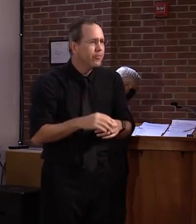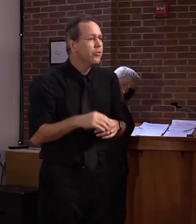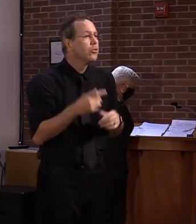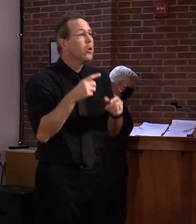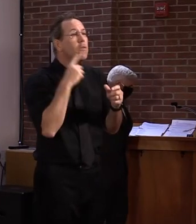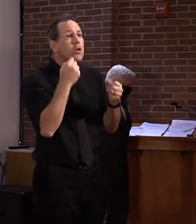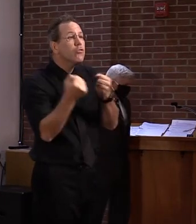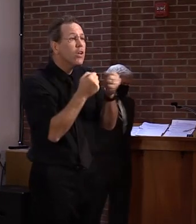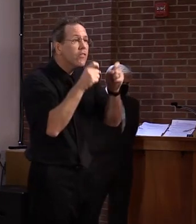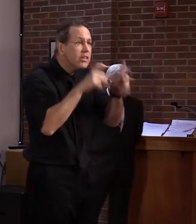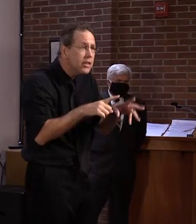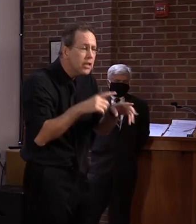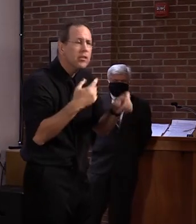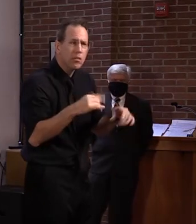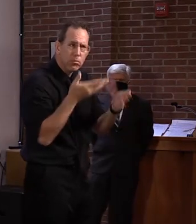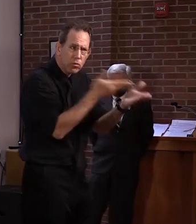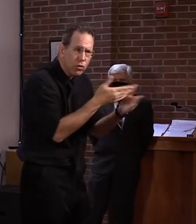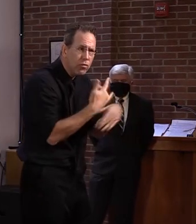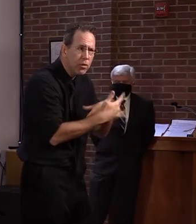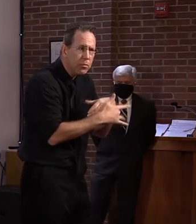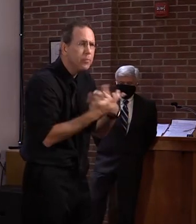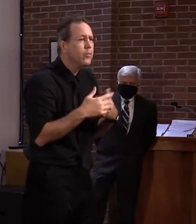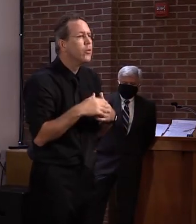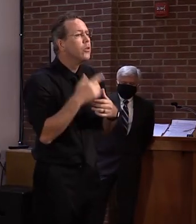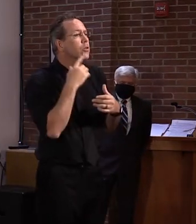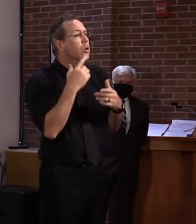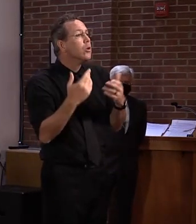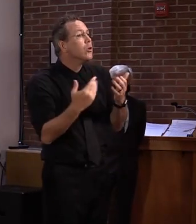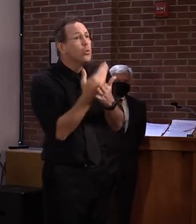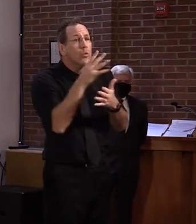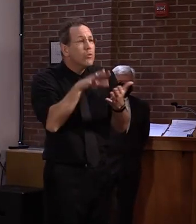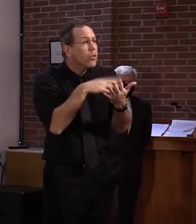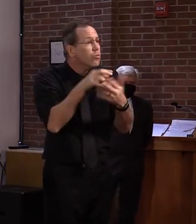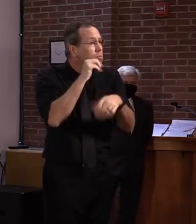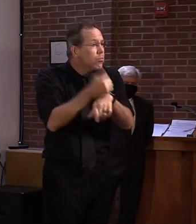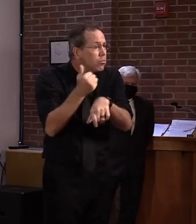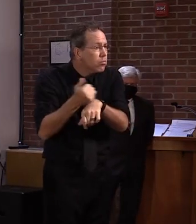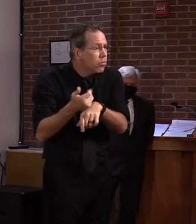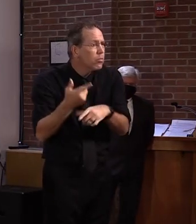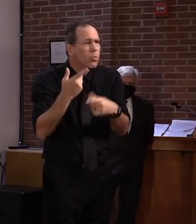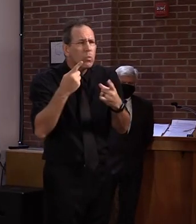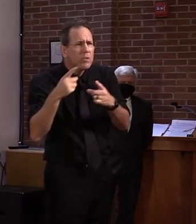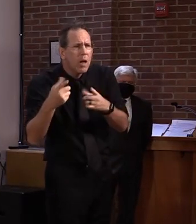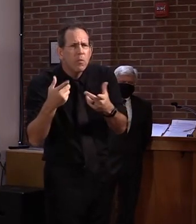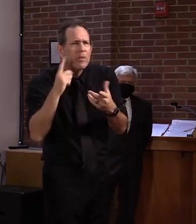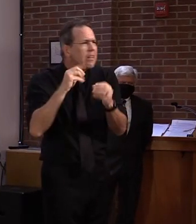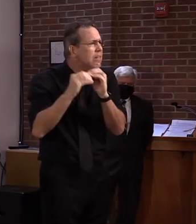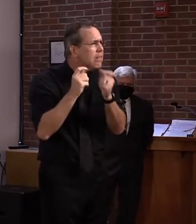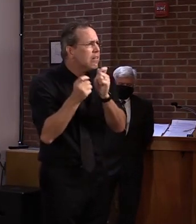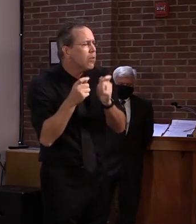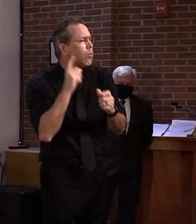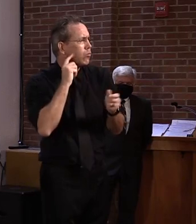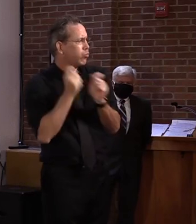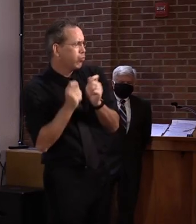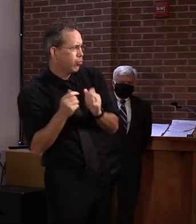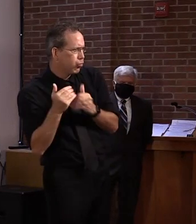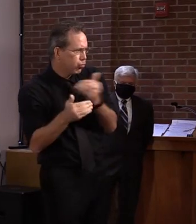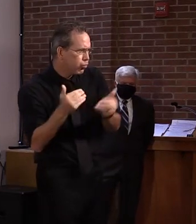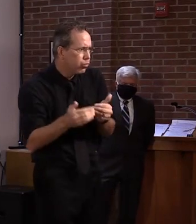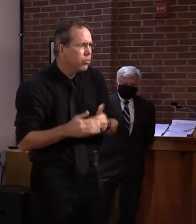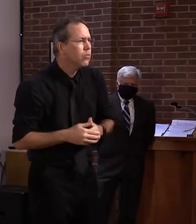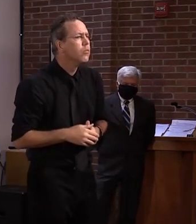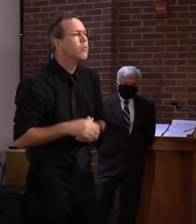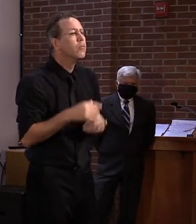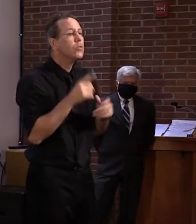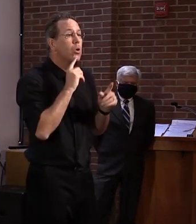We hope to learn a lot during the first days that the new scheduling system is in use. We will make any needed changes and then prepare